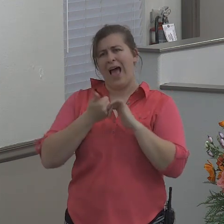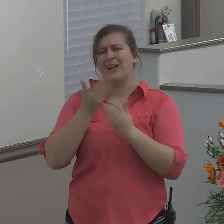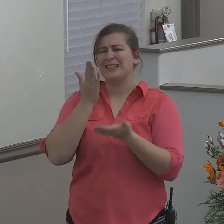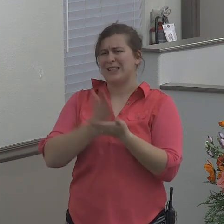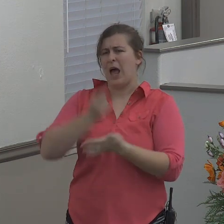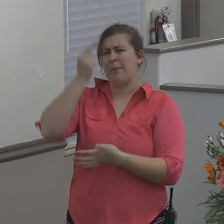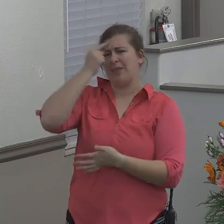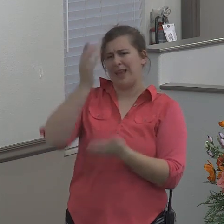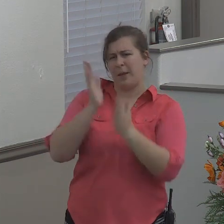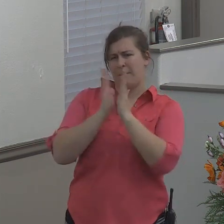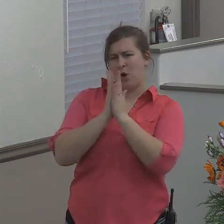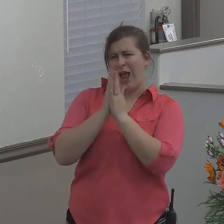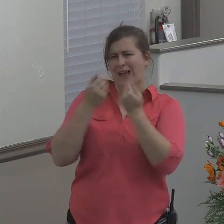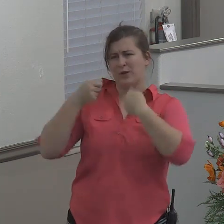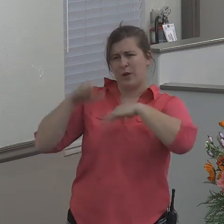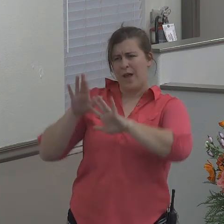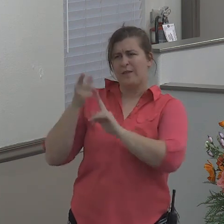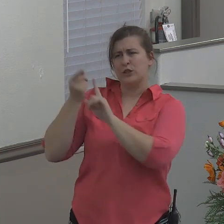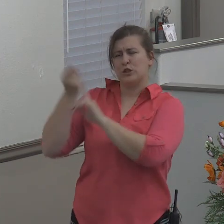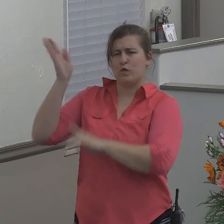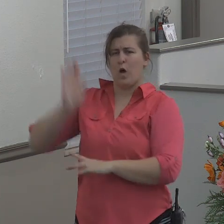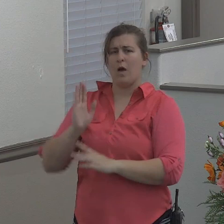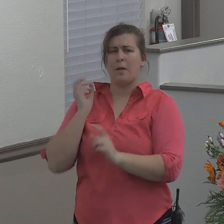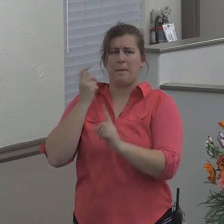God at the point of impact.